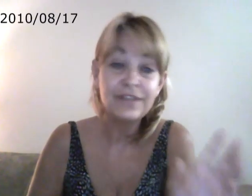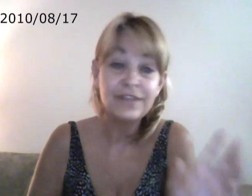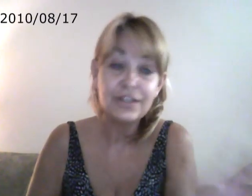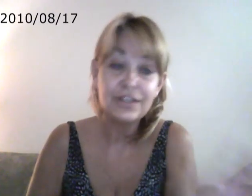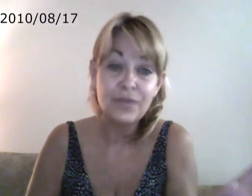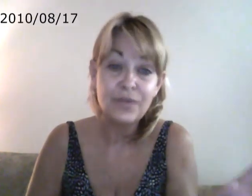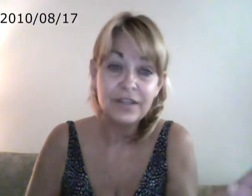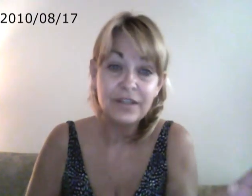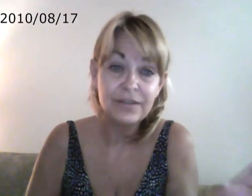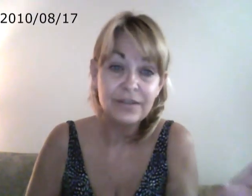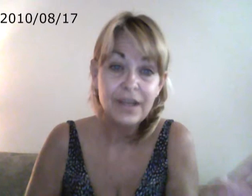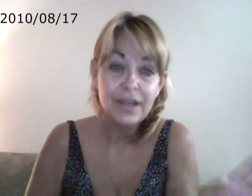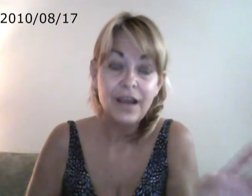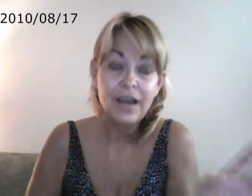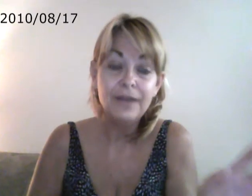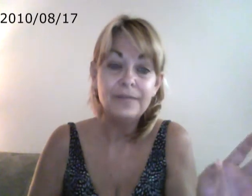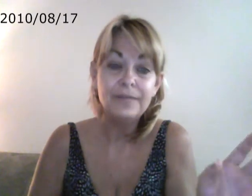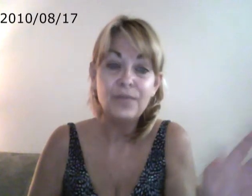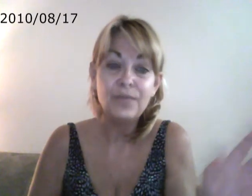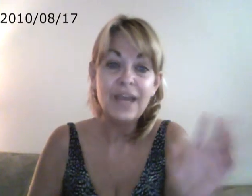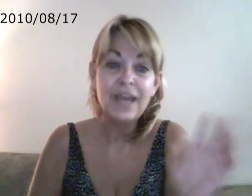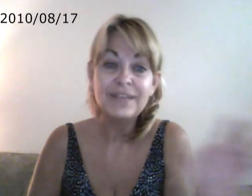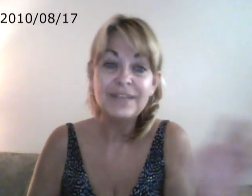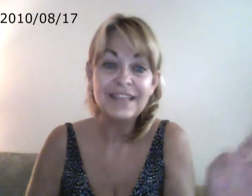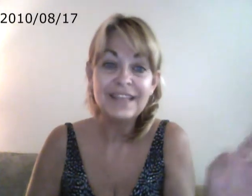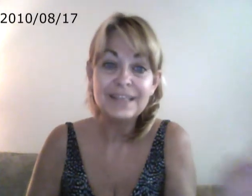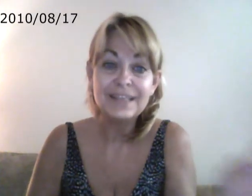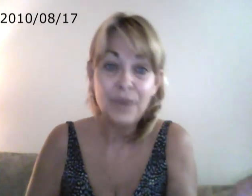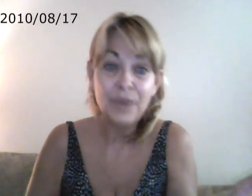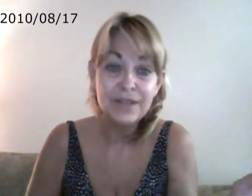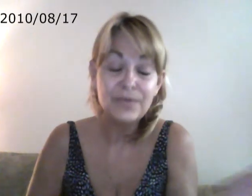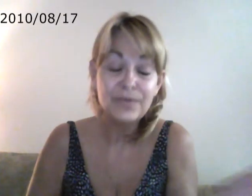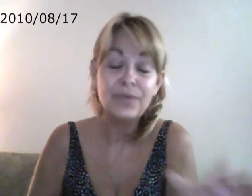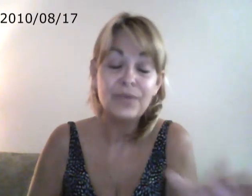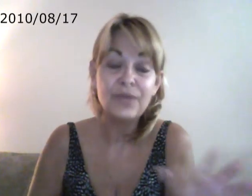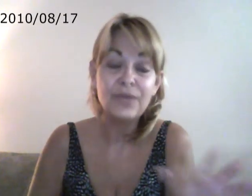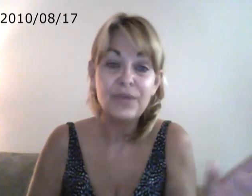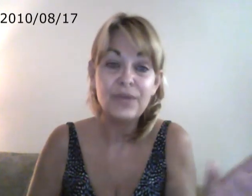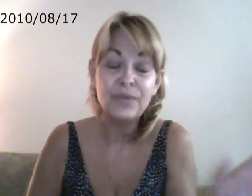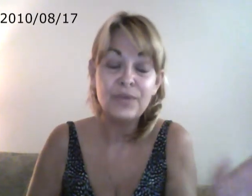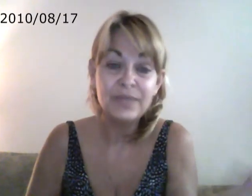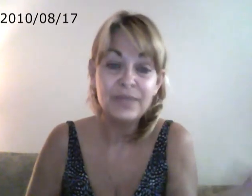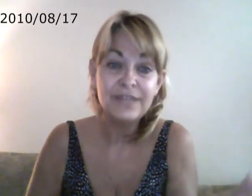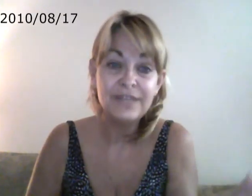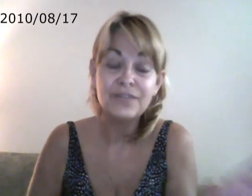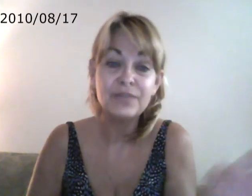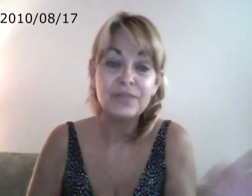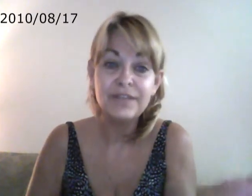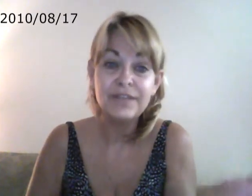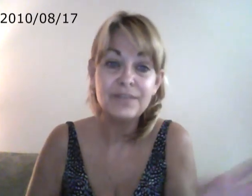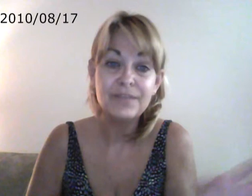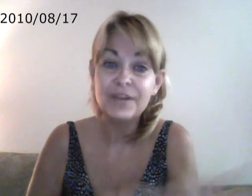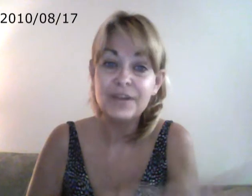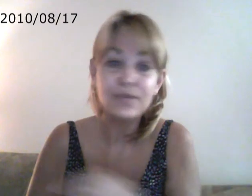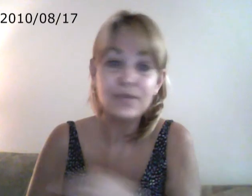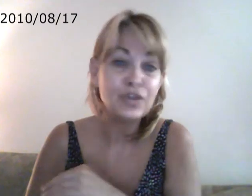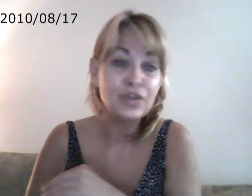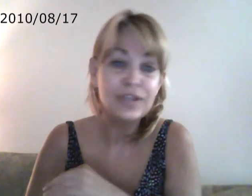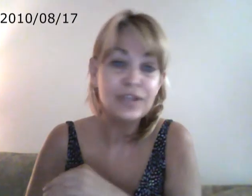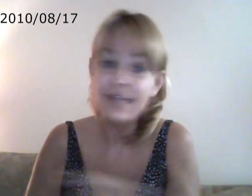if they just wanted to. We happen to think it's impossible. We create what we believe. So if you believe it's impossible, you'll never,